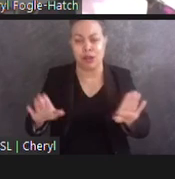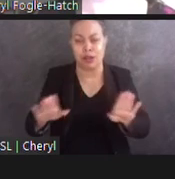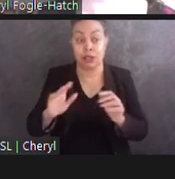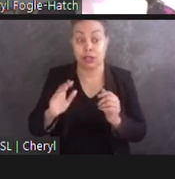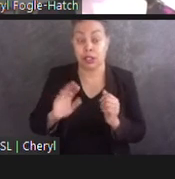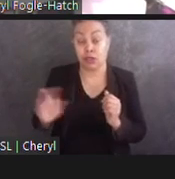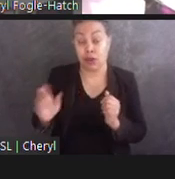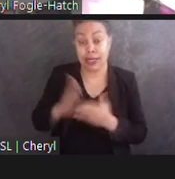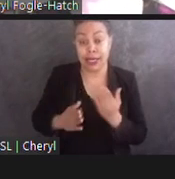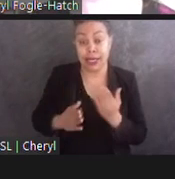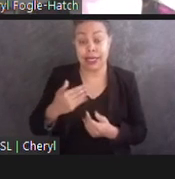cane.